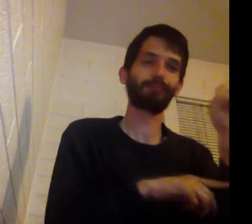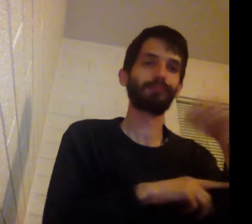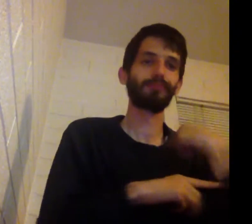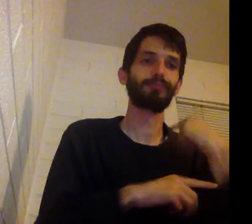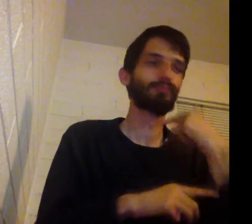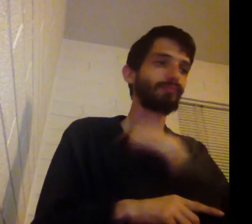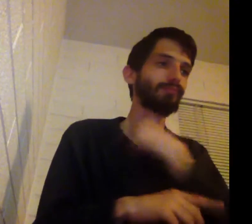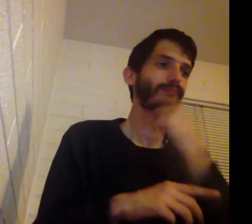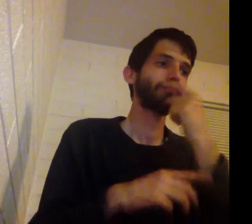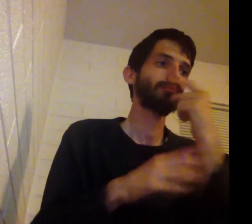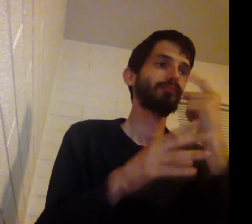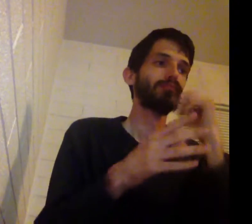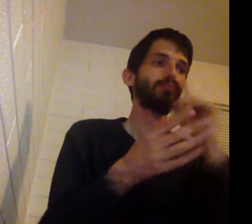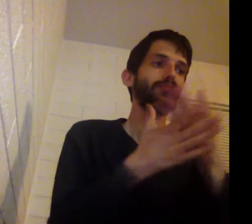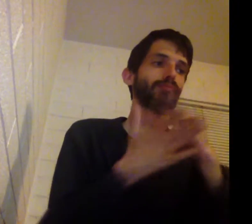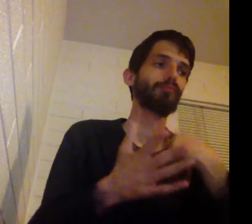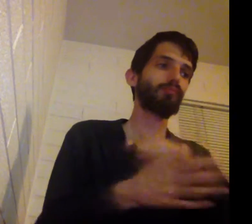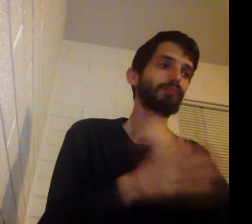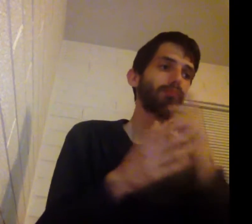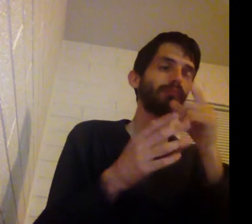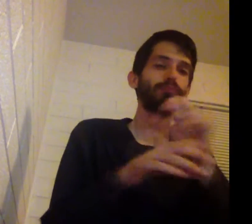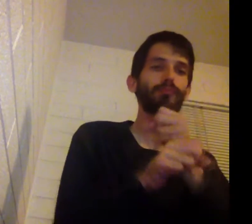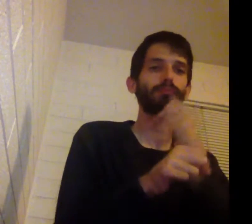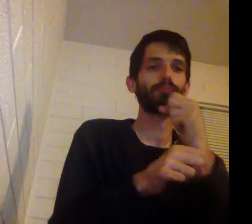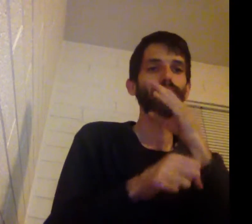need, we're the kind of crazy people wish that they could be